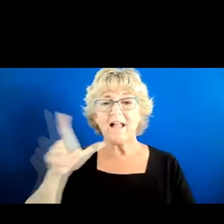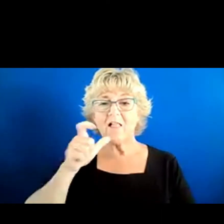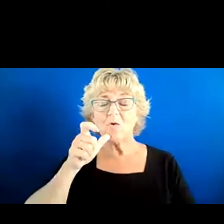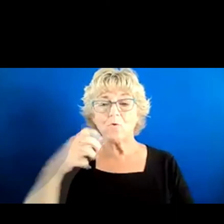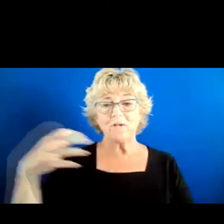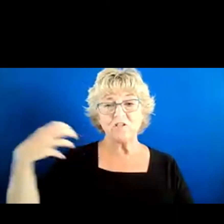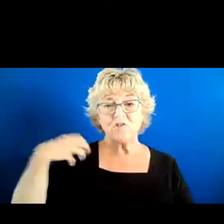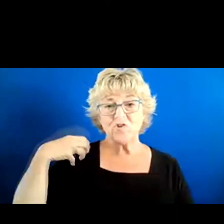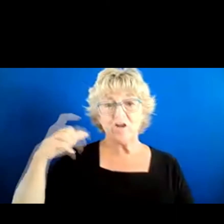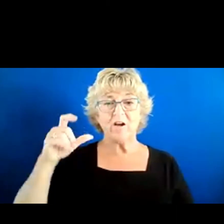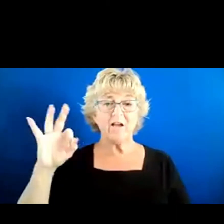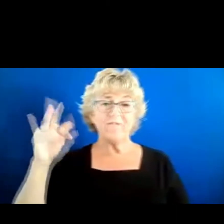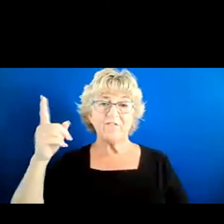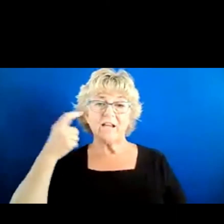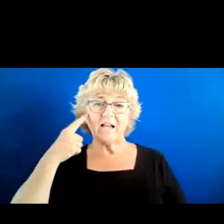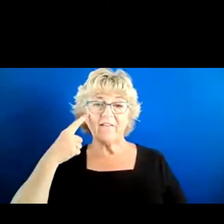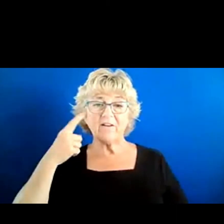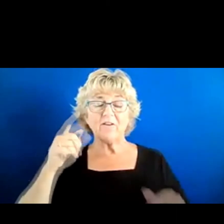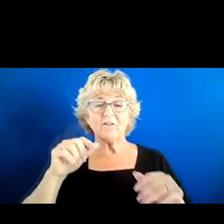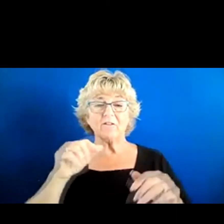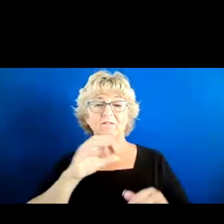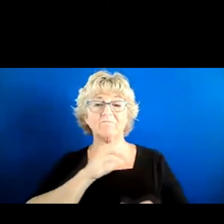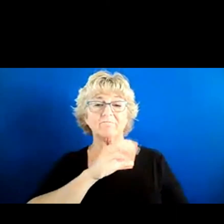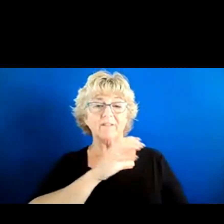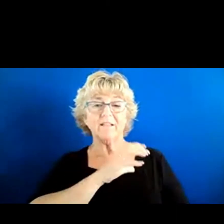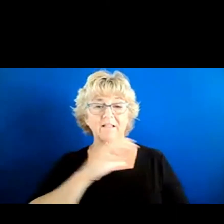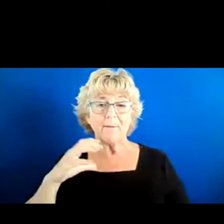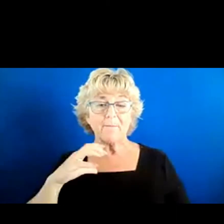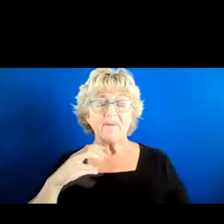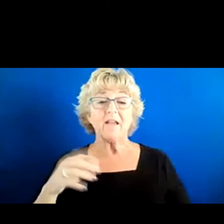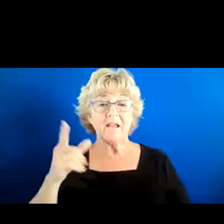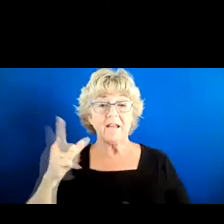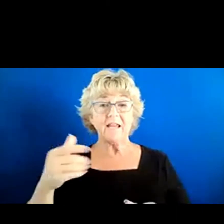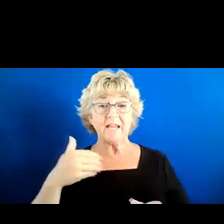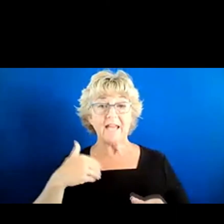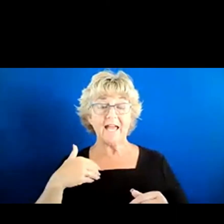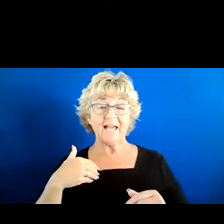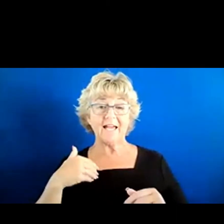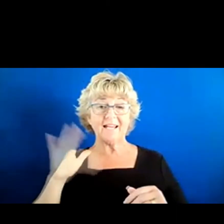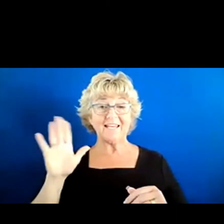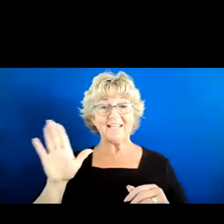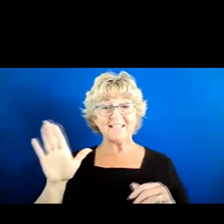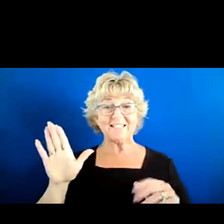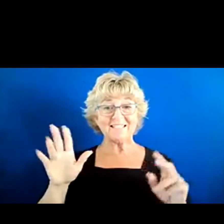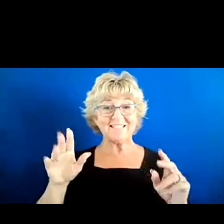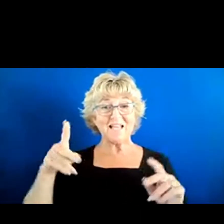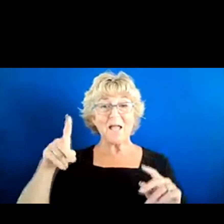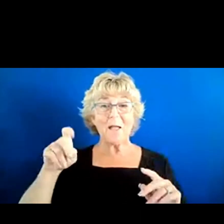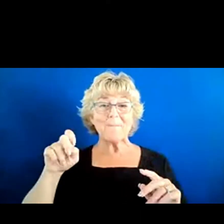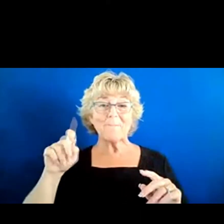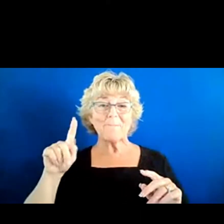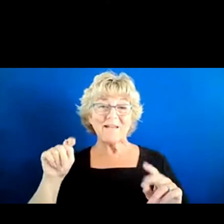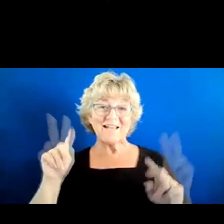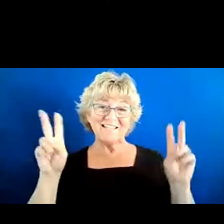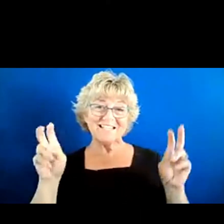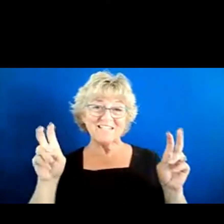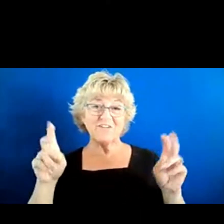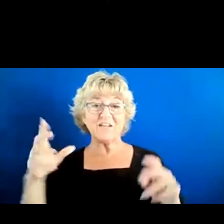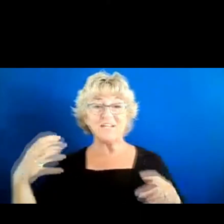Association, he was allowed to have an issue that was kind of his pet issue for the year that he was the